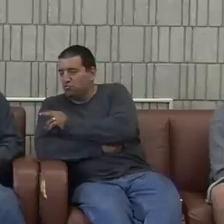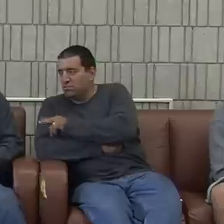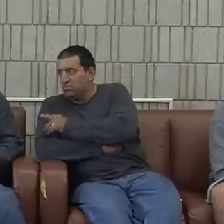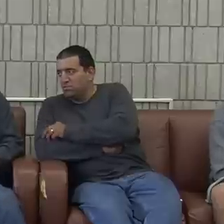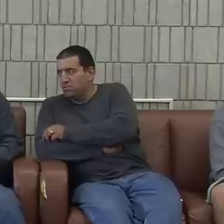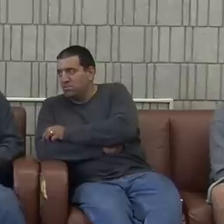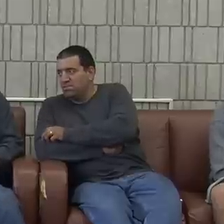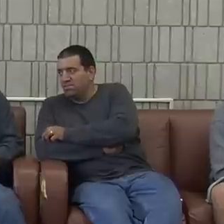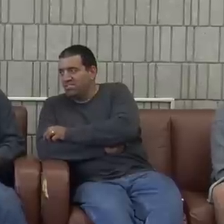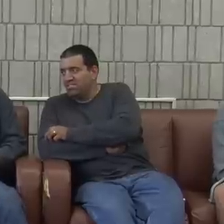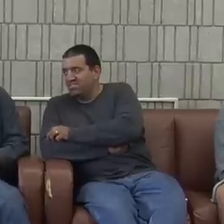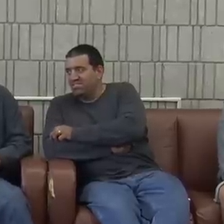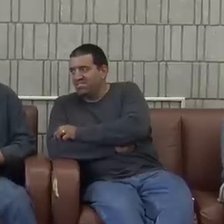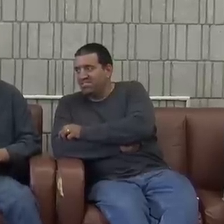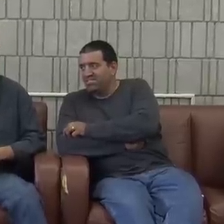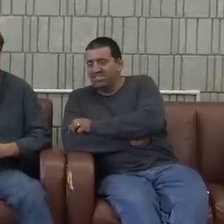I would stay home in my full life.